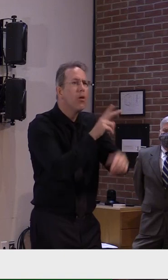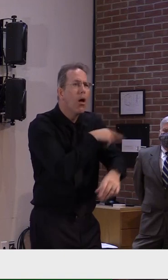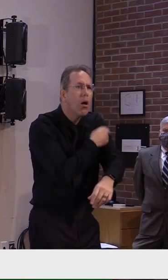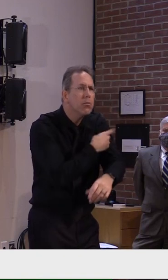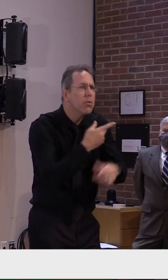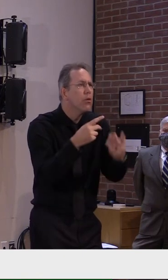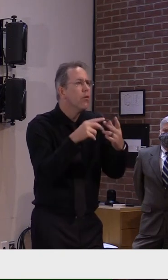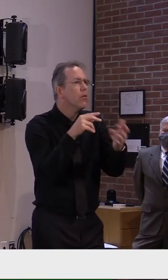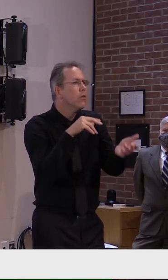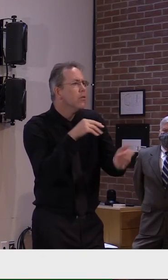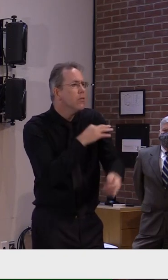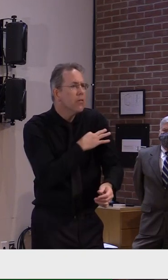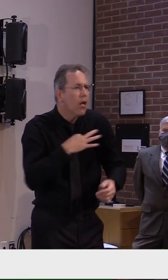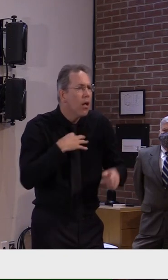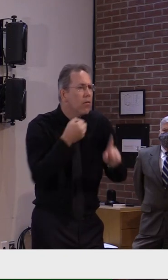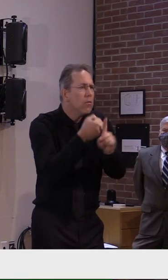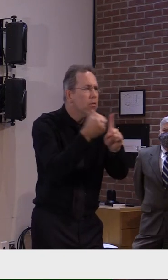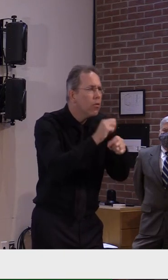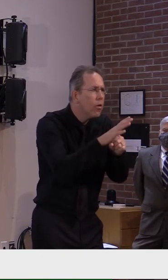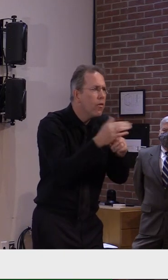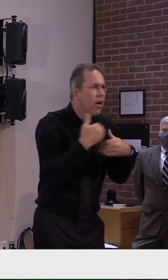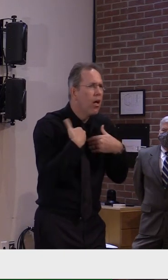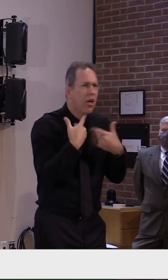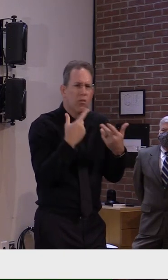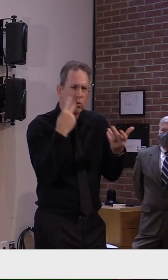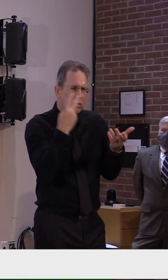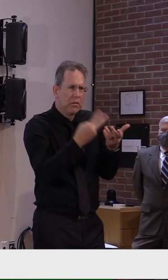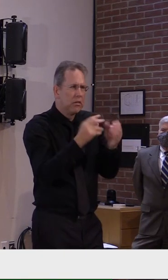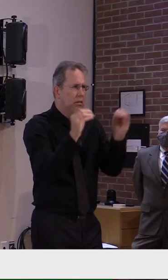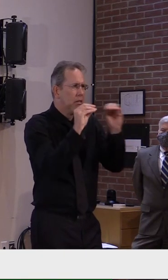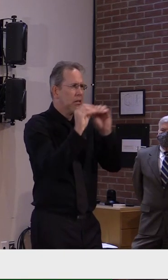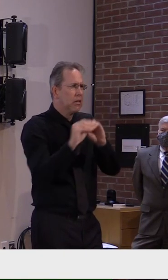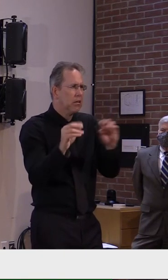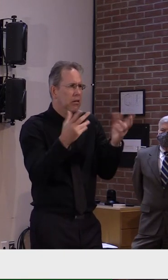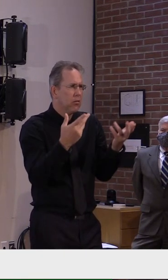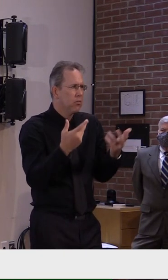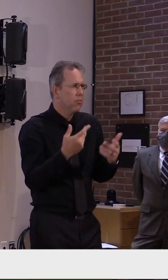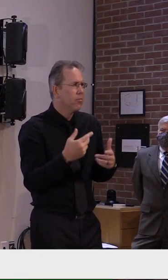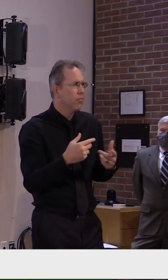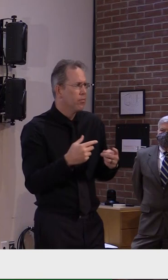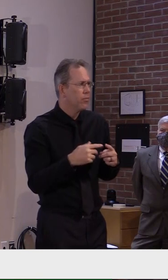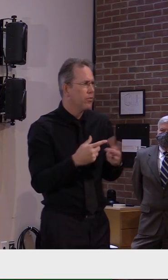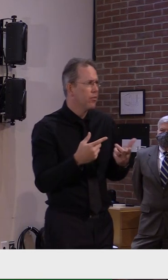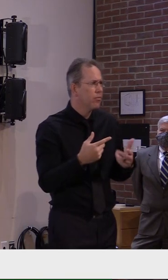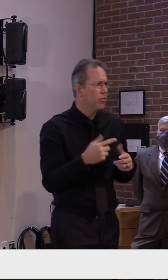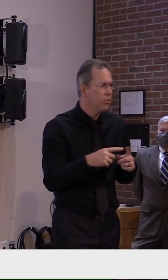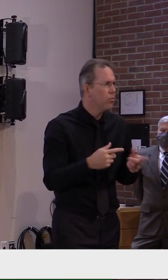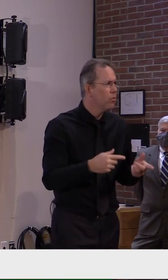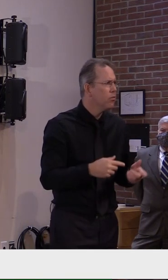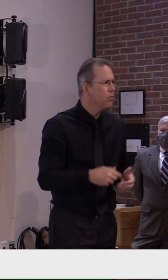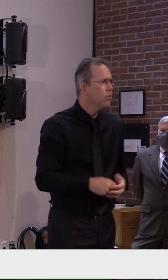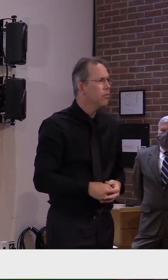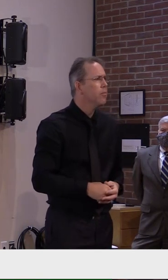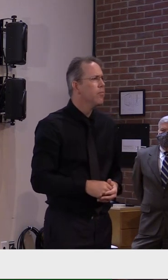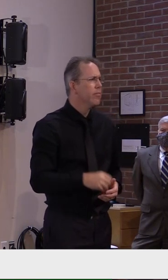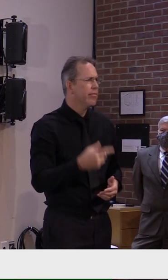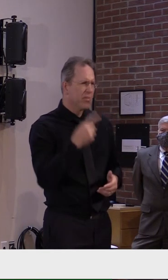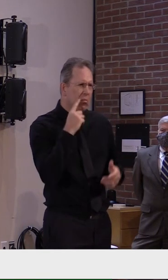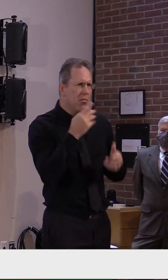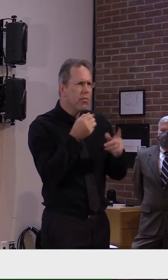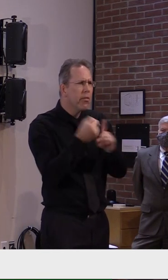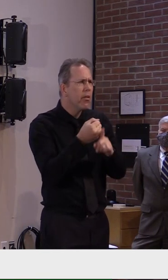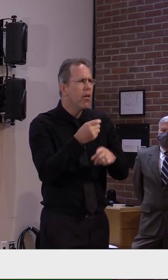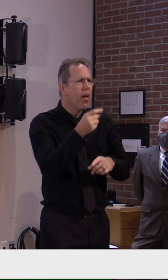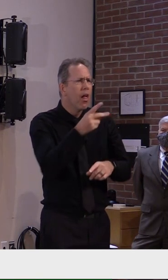record that a police department had half of the officers on the sidelines because the officers read a positive or in